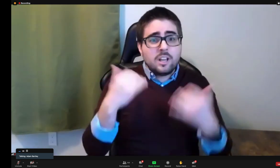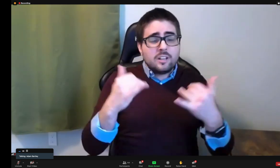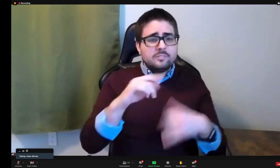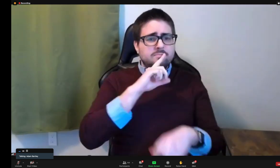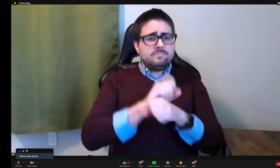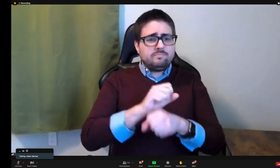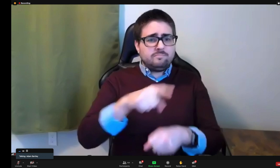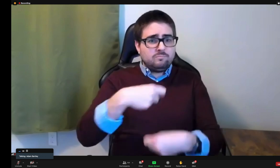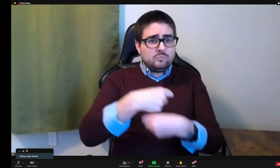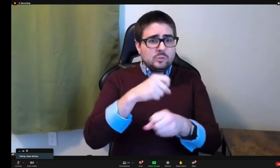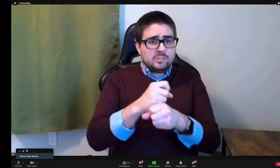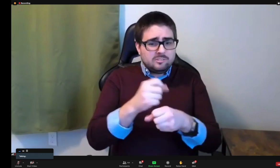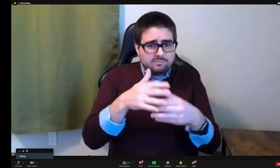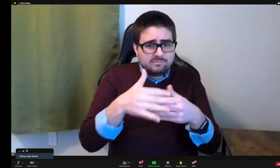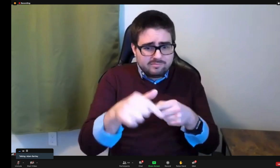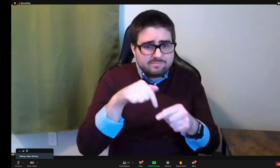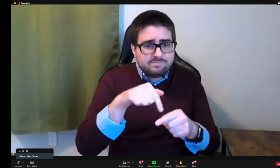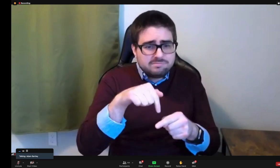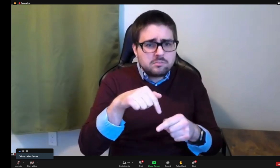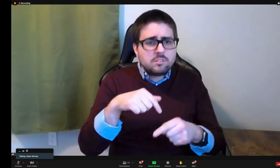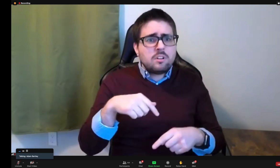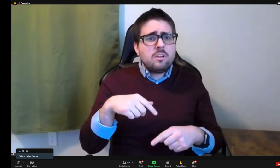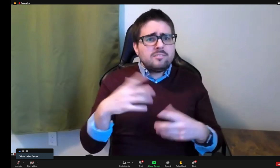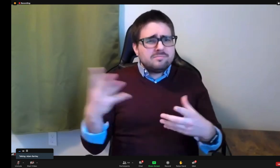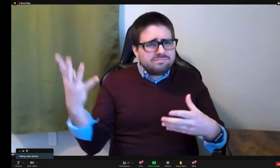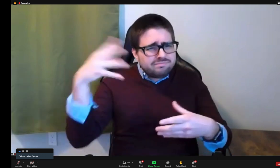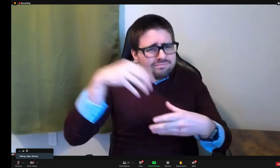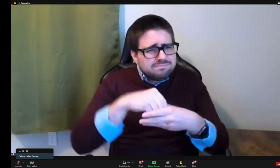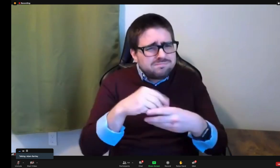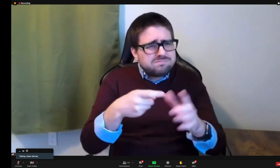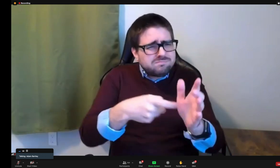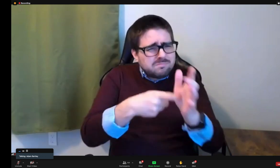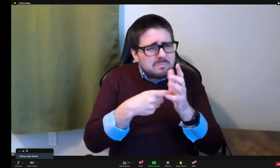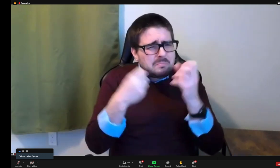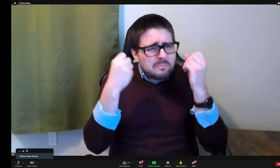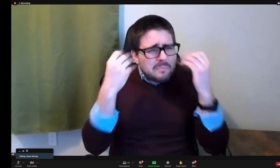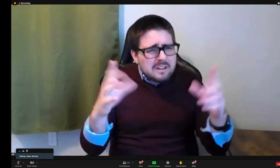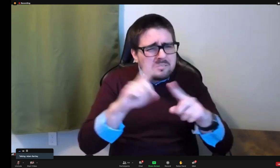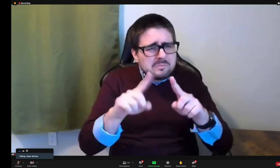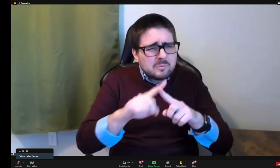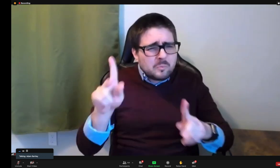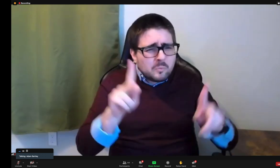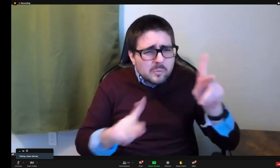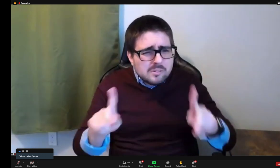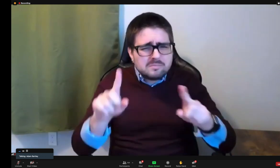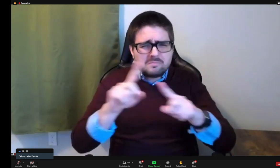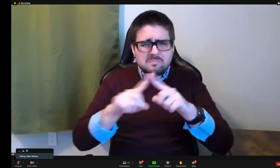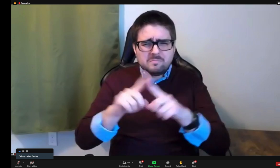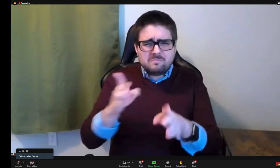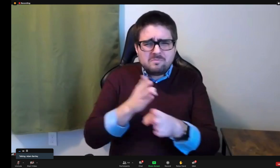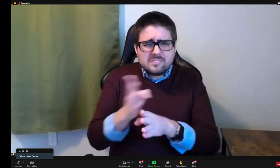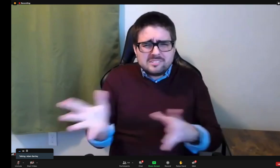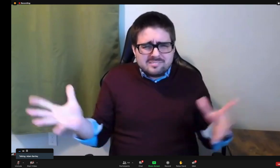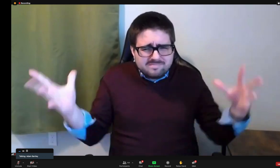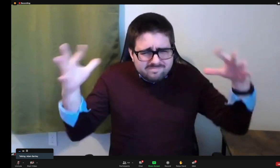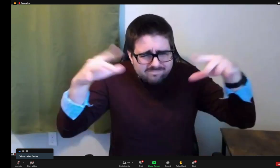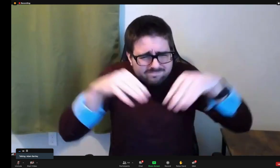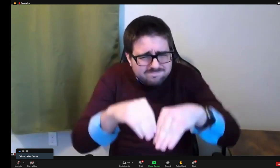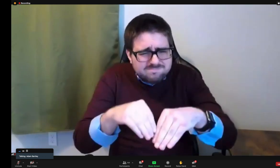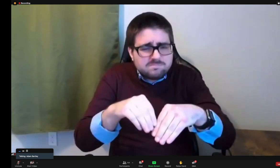creating this bilingual content is amazing. So moving forward, we want to look at how many people it takes to create this